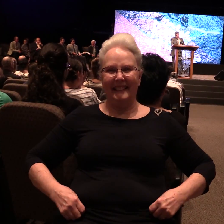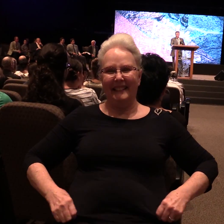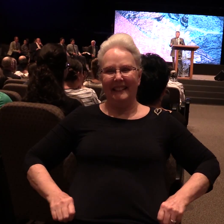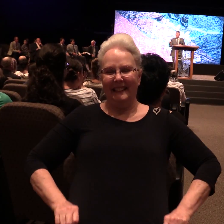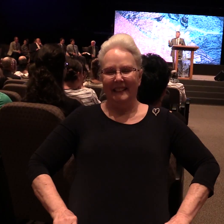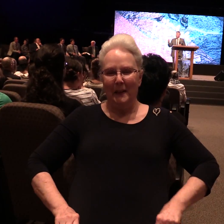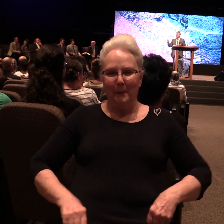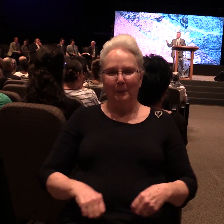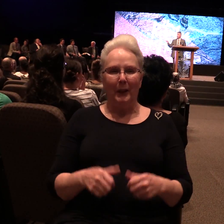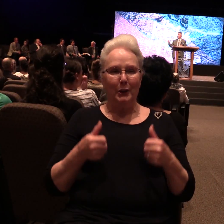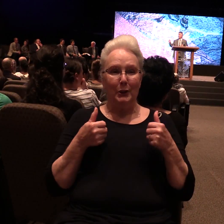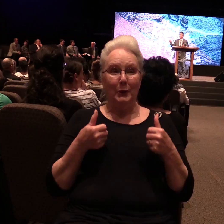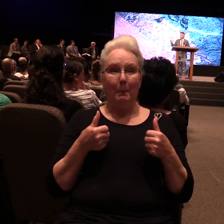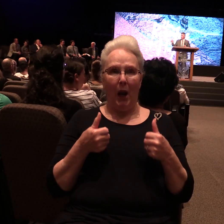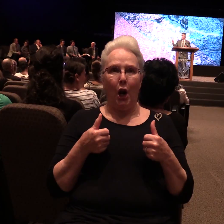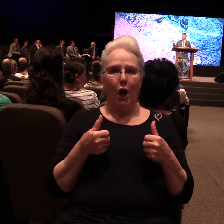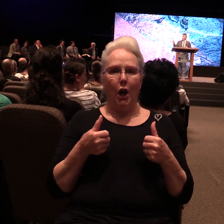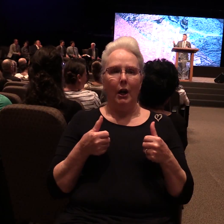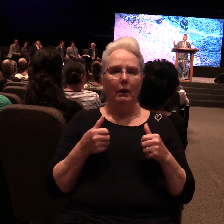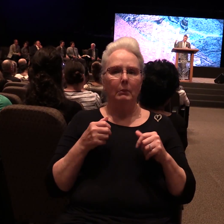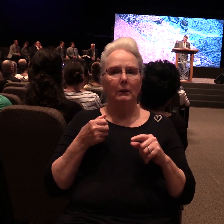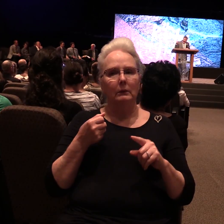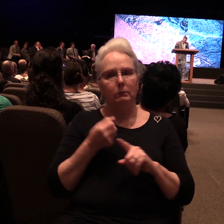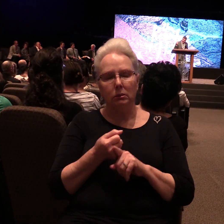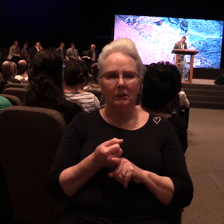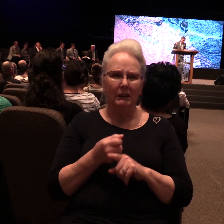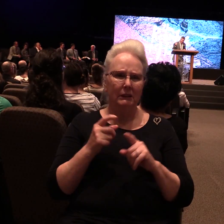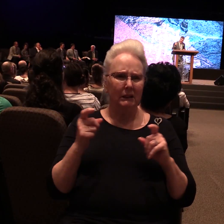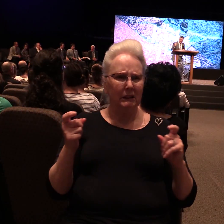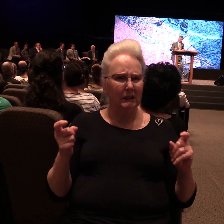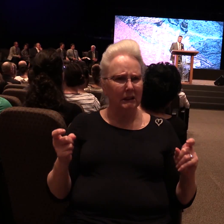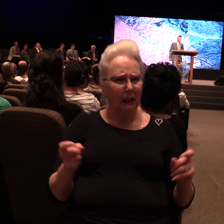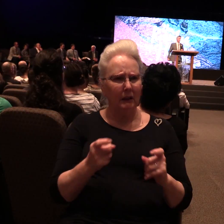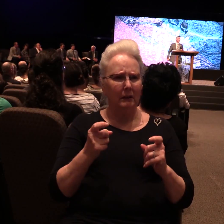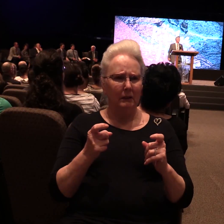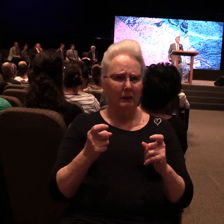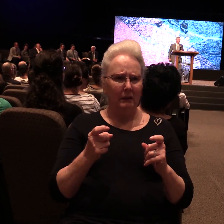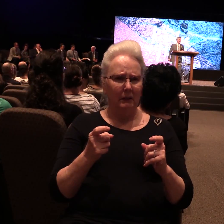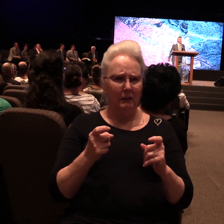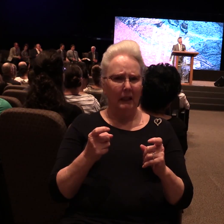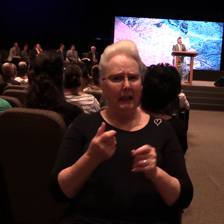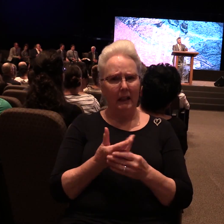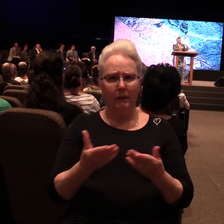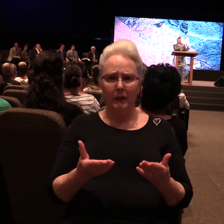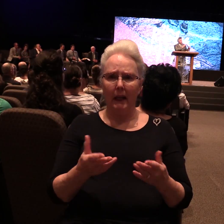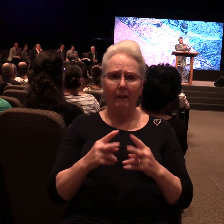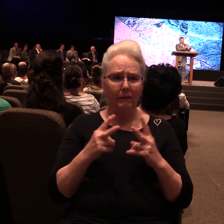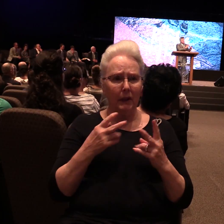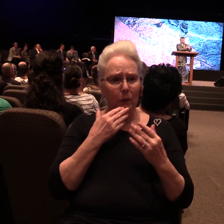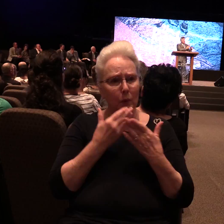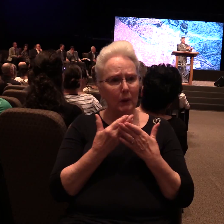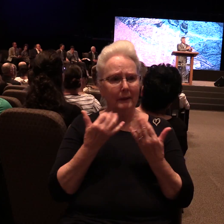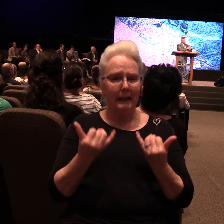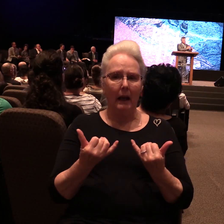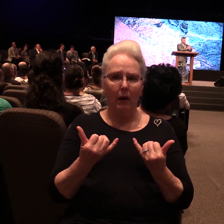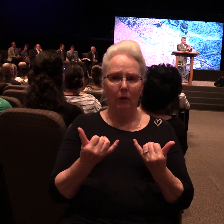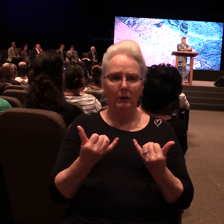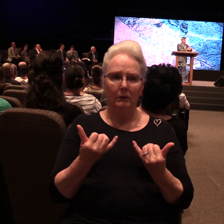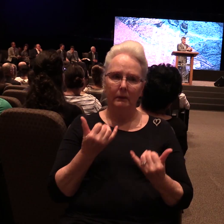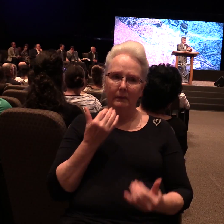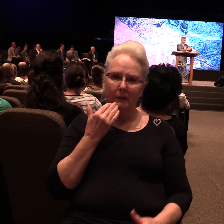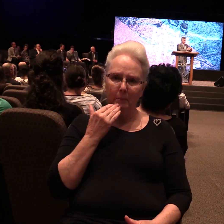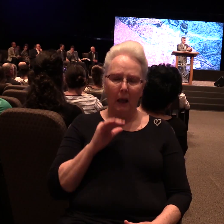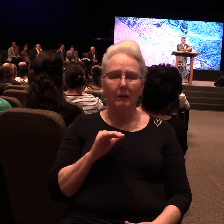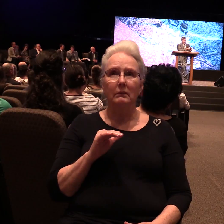But sin comes. And it shatters the goodness. And Adam loses his relationship